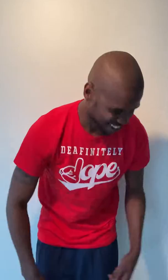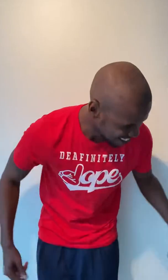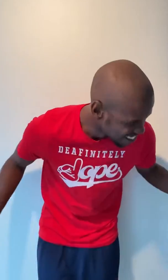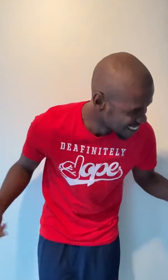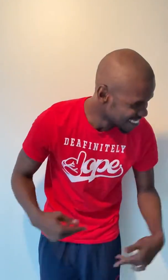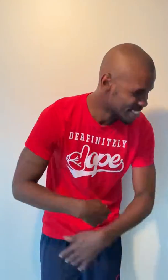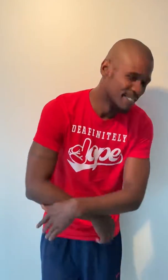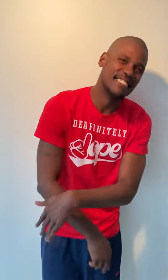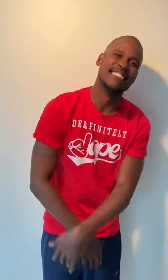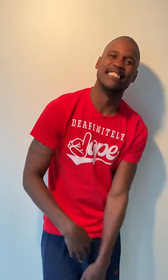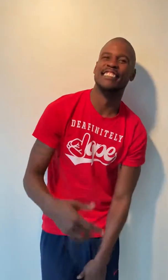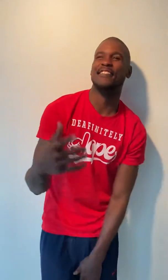This video is brought you by